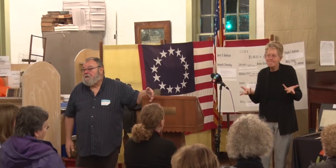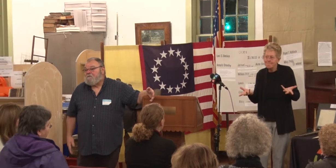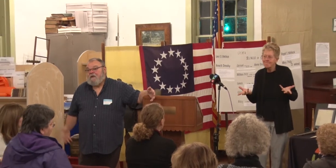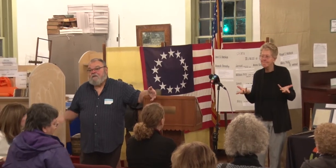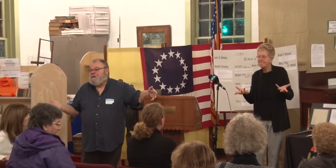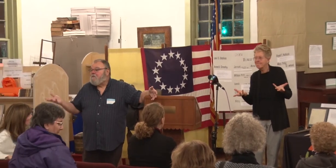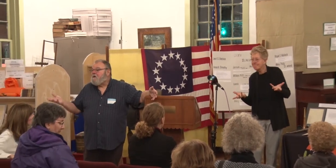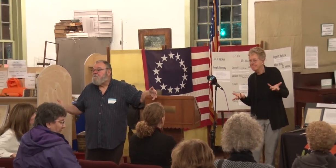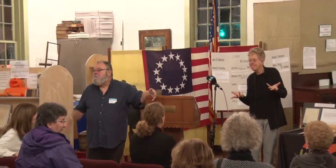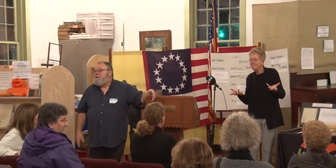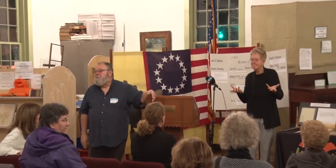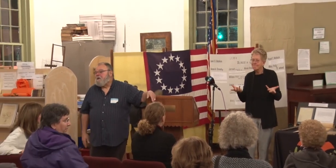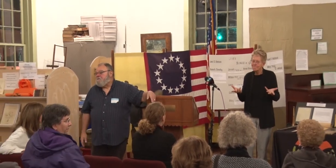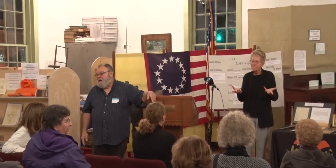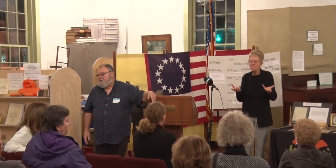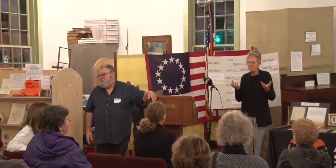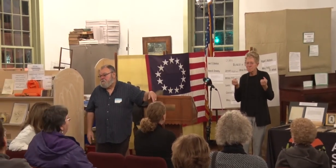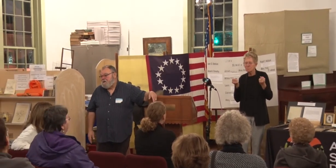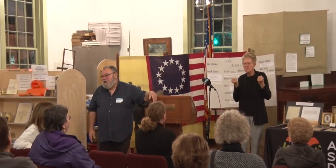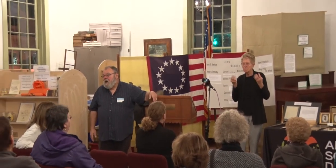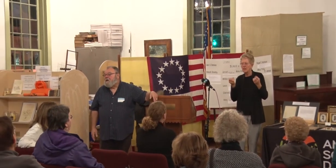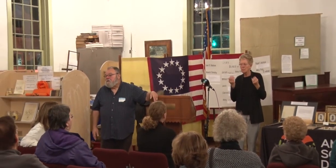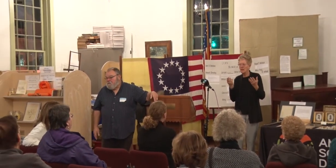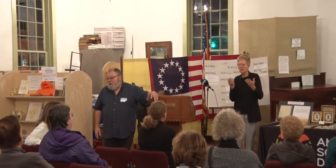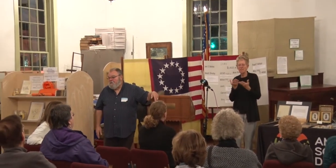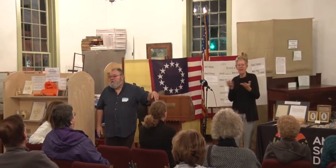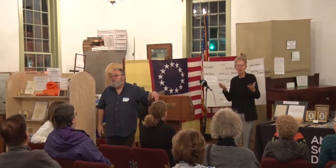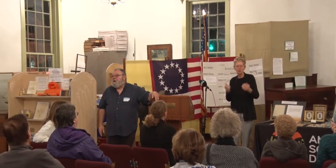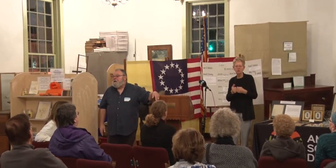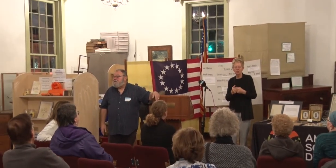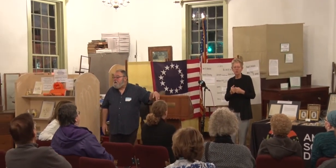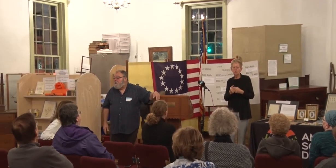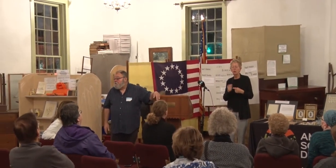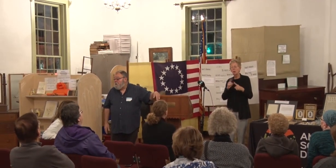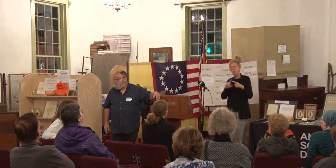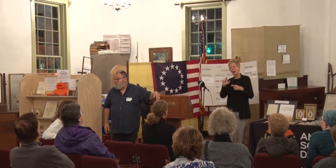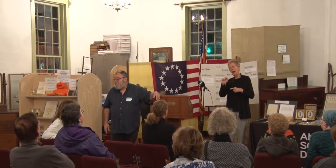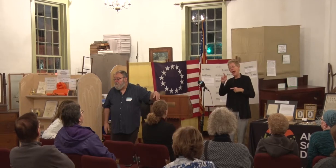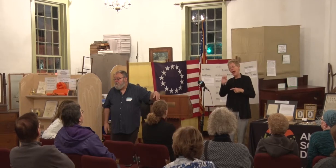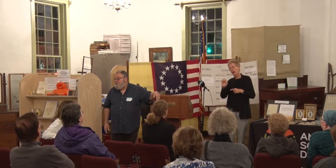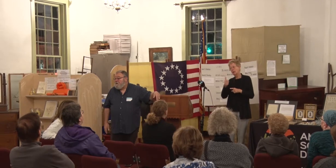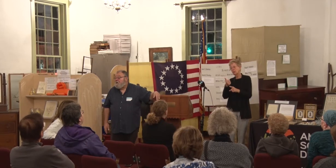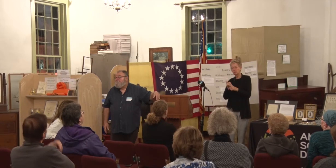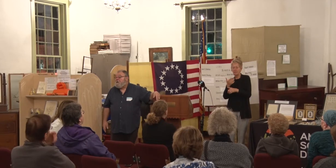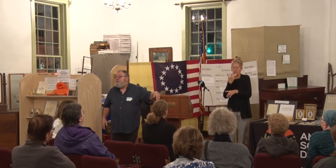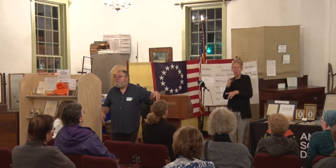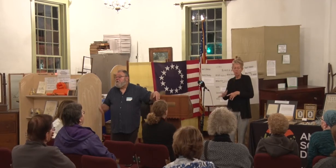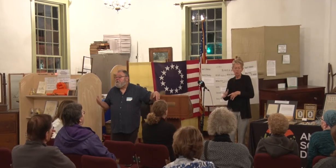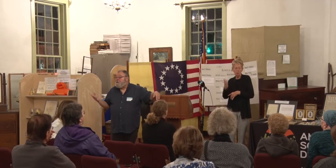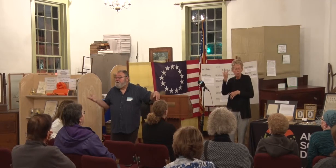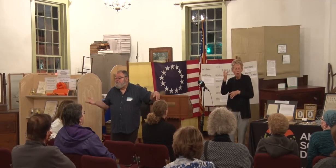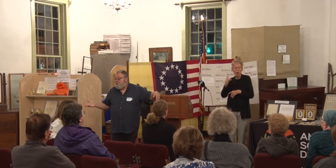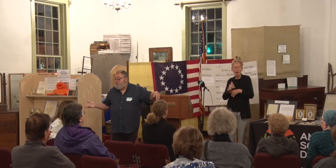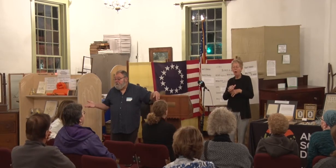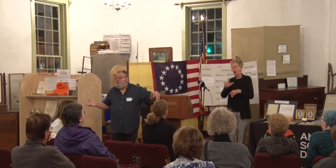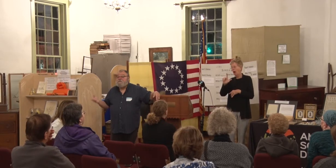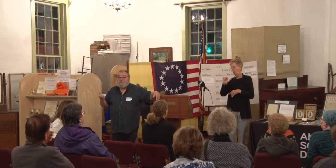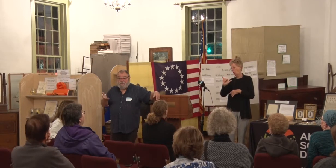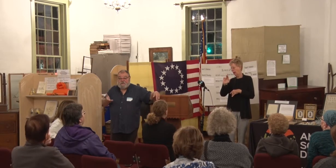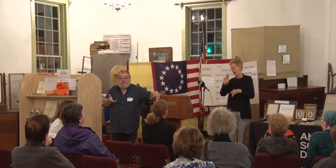there were many many factors I do know that Alice Coxwell was lucky because when Lydia Surgeny Surgeny